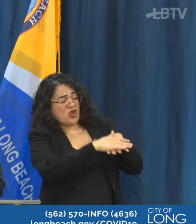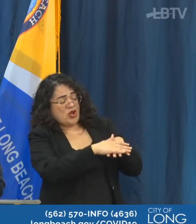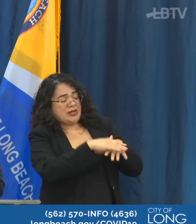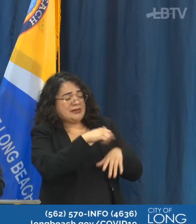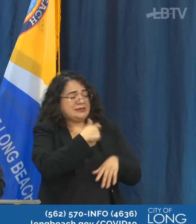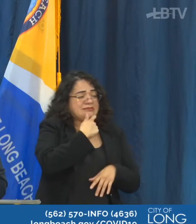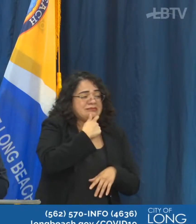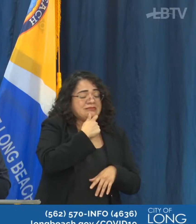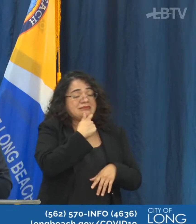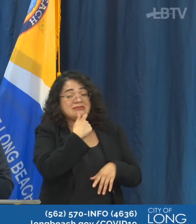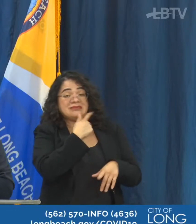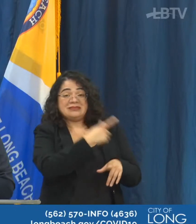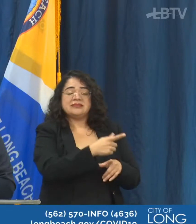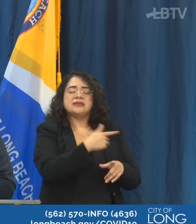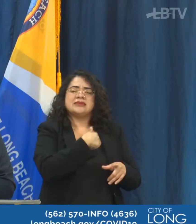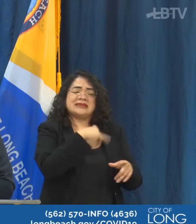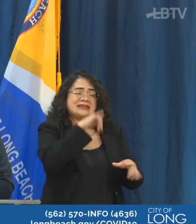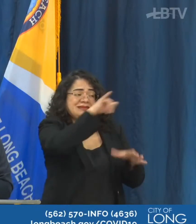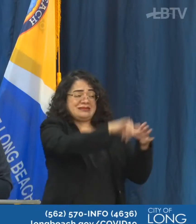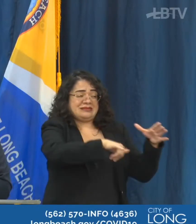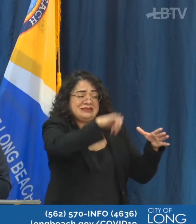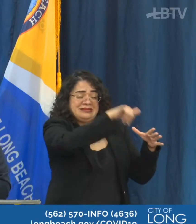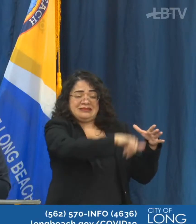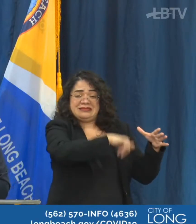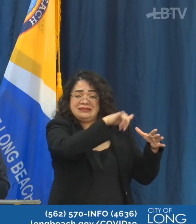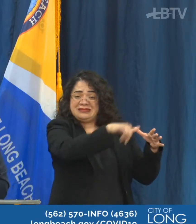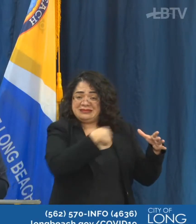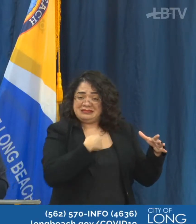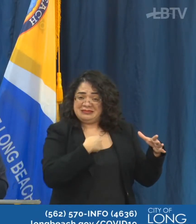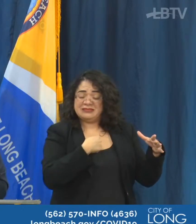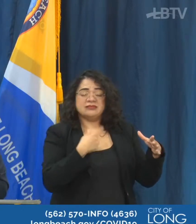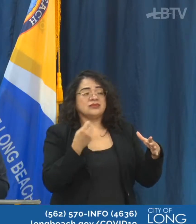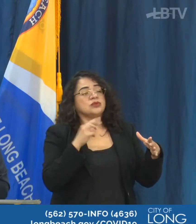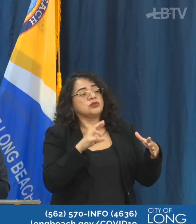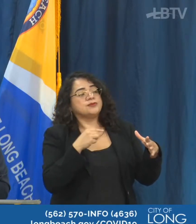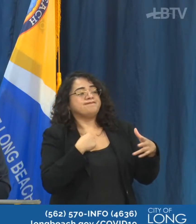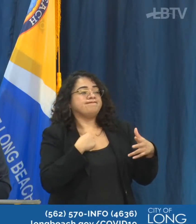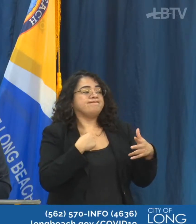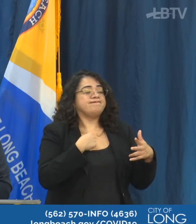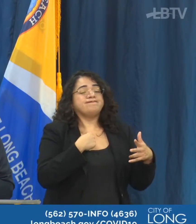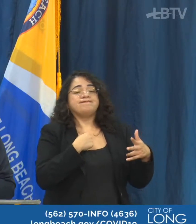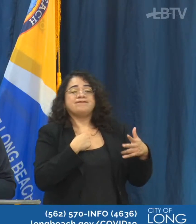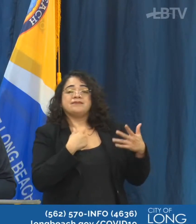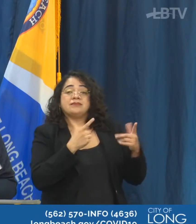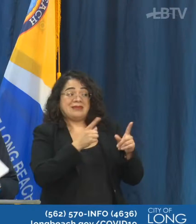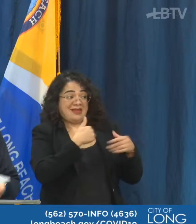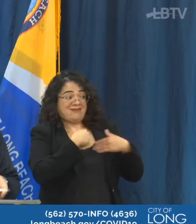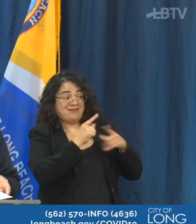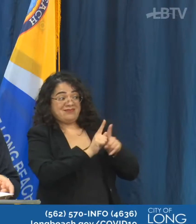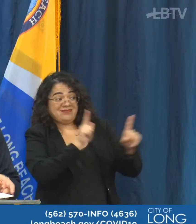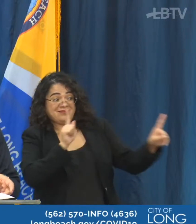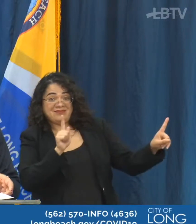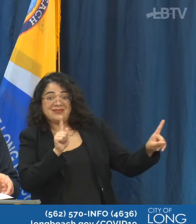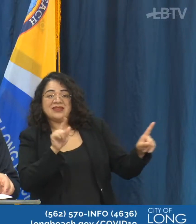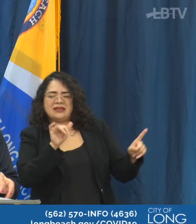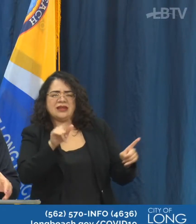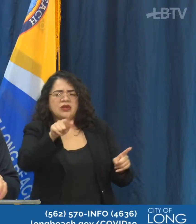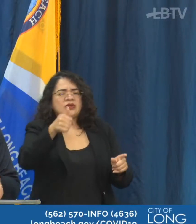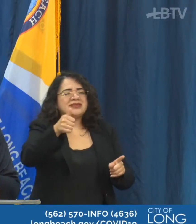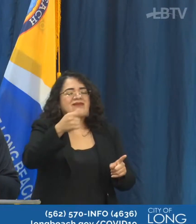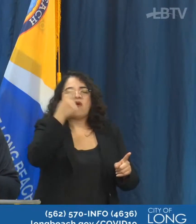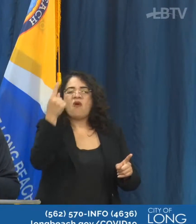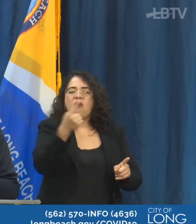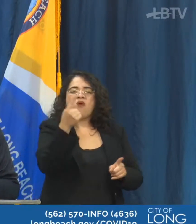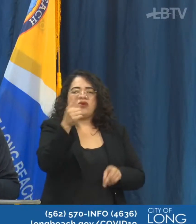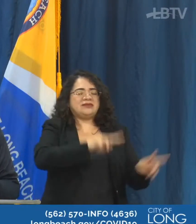sube el riesgo de contraer o pasar el virus a otras personas este de esta